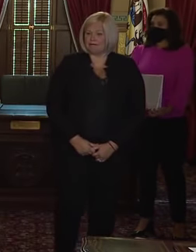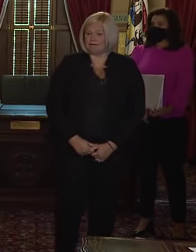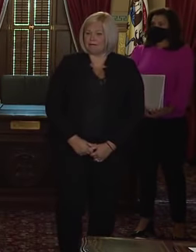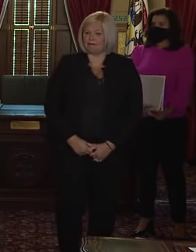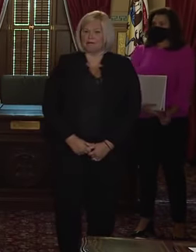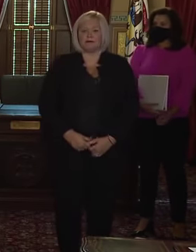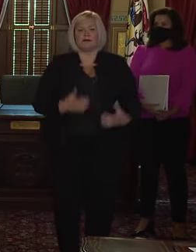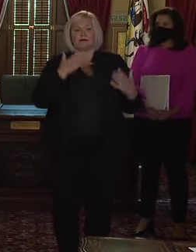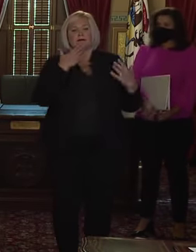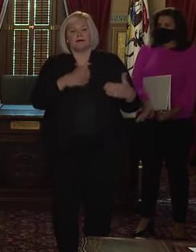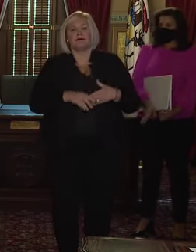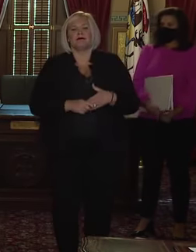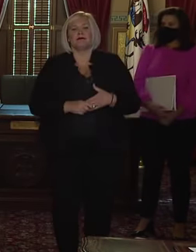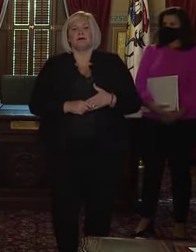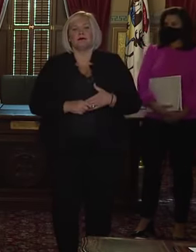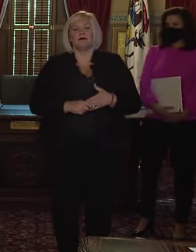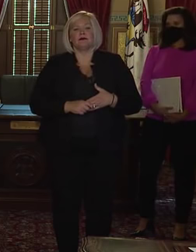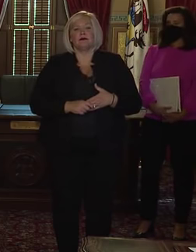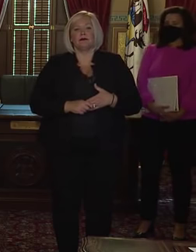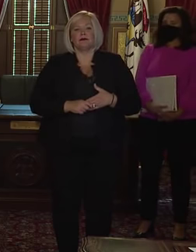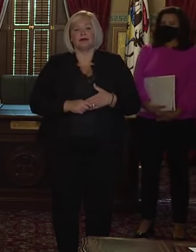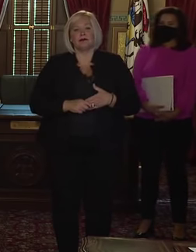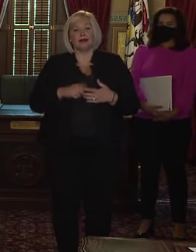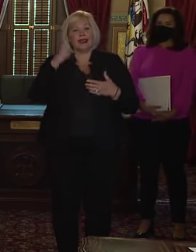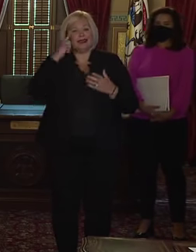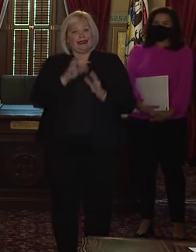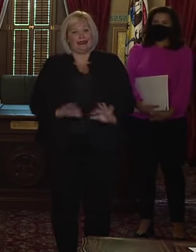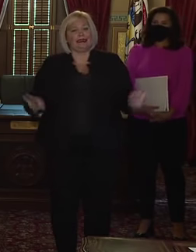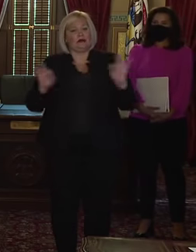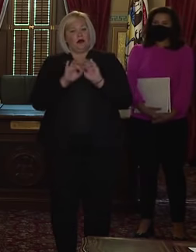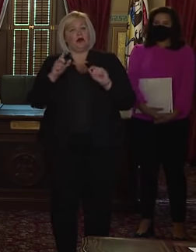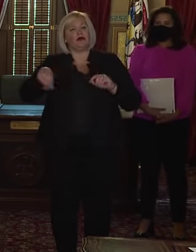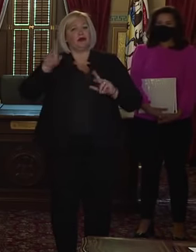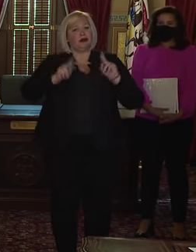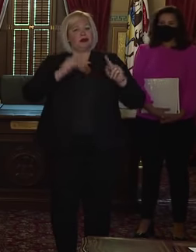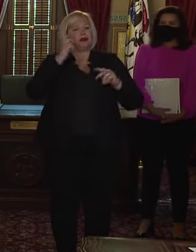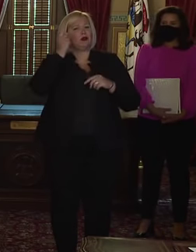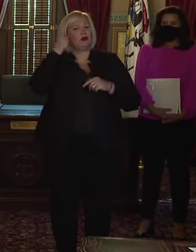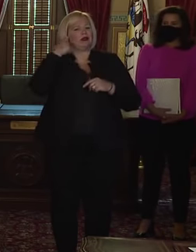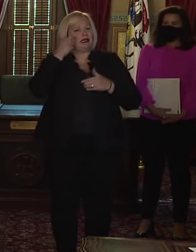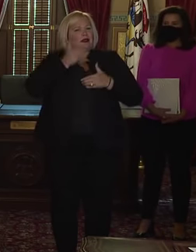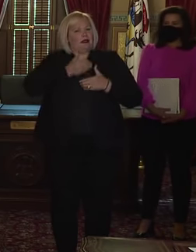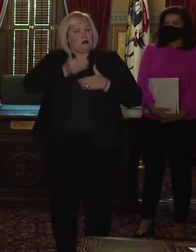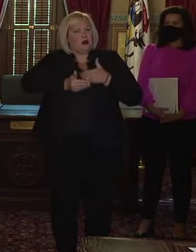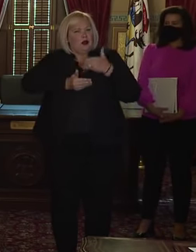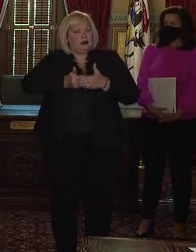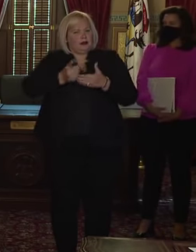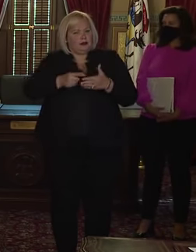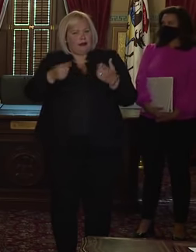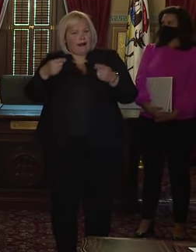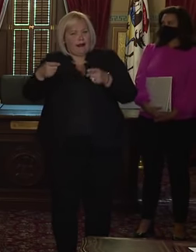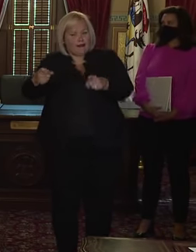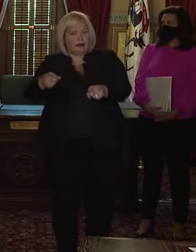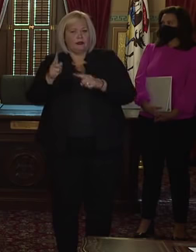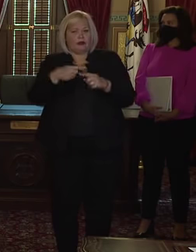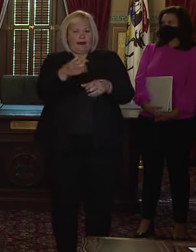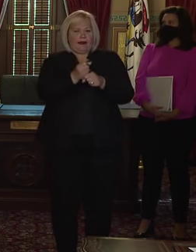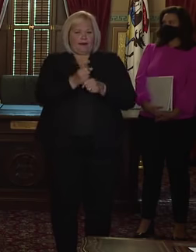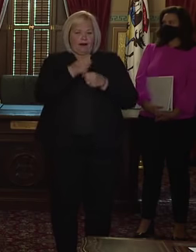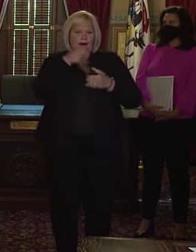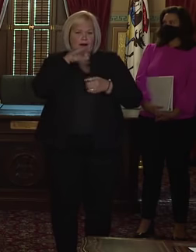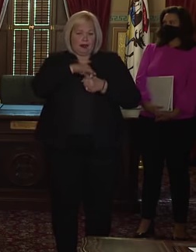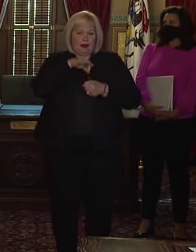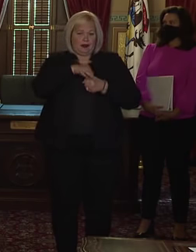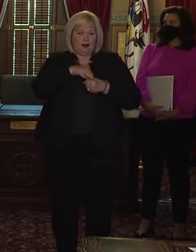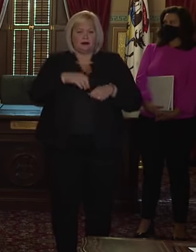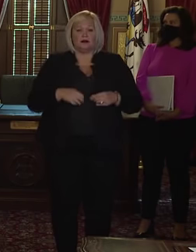Thank you. I think it's important for people to understand what the process actually is. We have to remember that people are